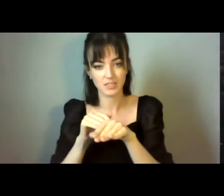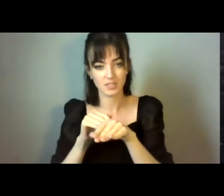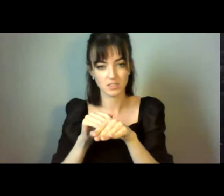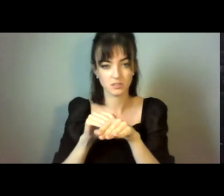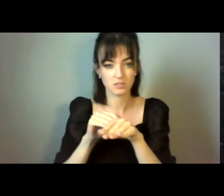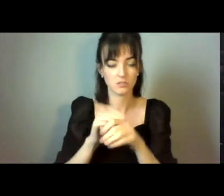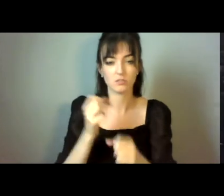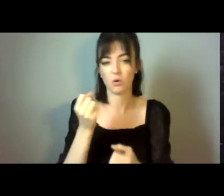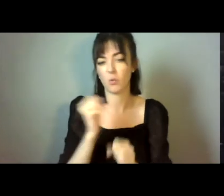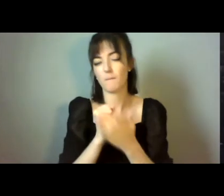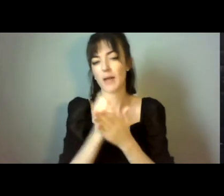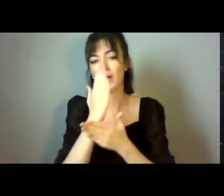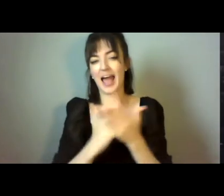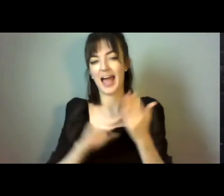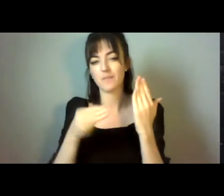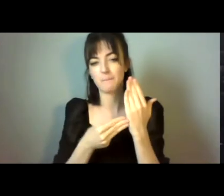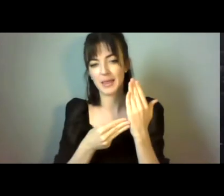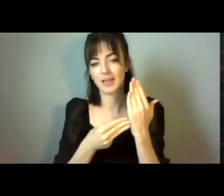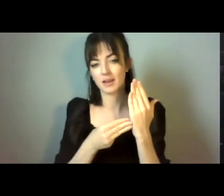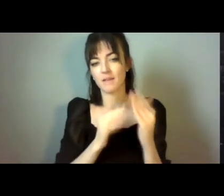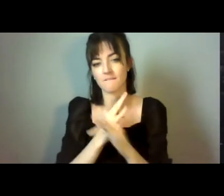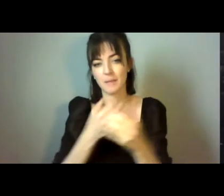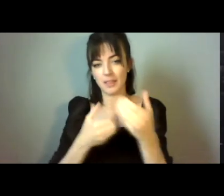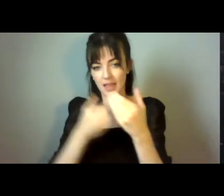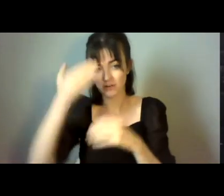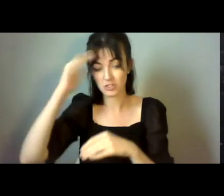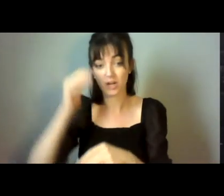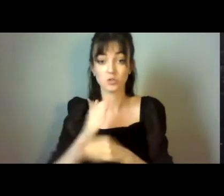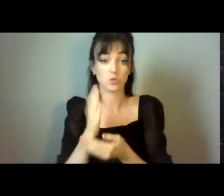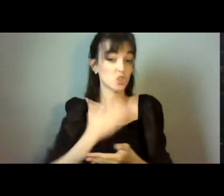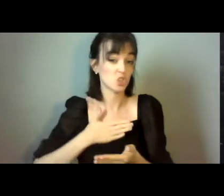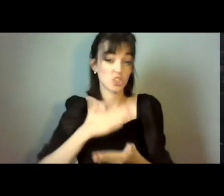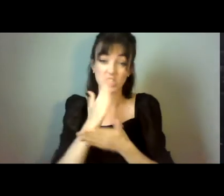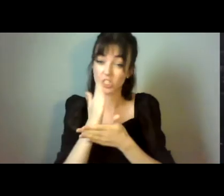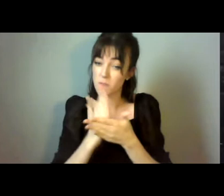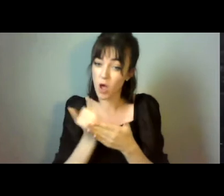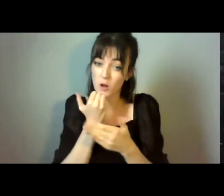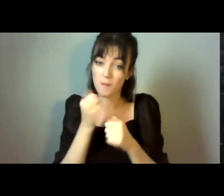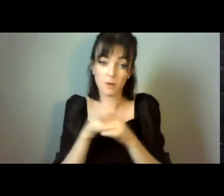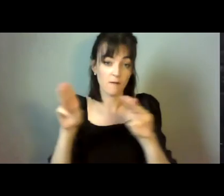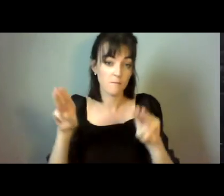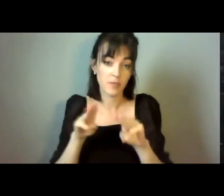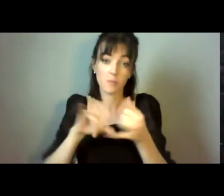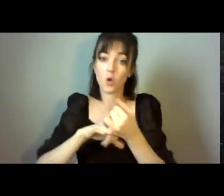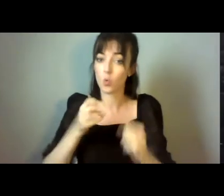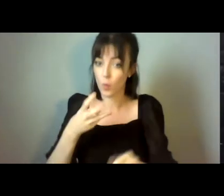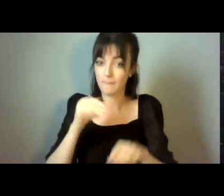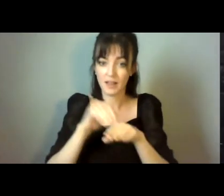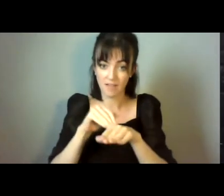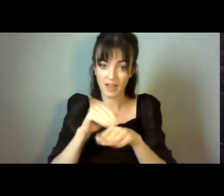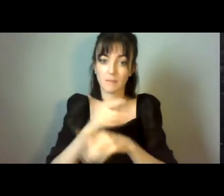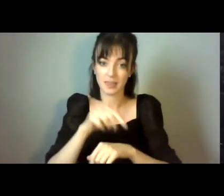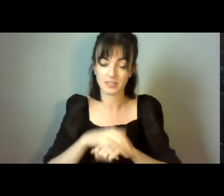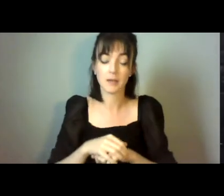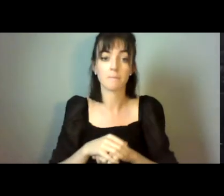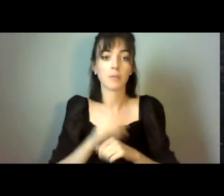carers in Ireland. It's a very small proportion of that population who are going to be, I think, really impacted by this. Most of those, I think, are